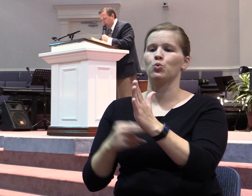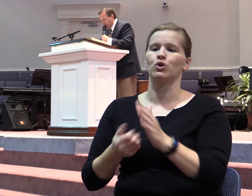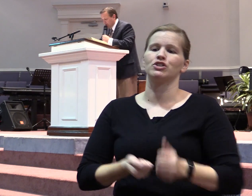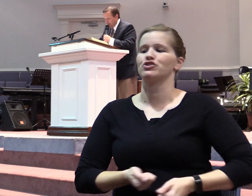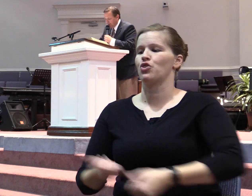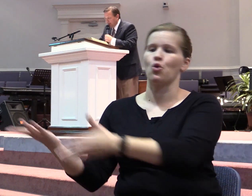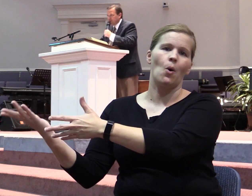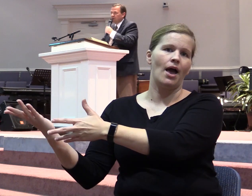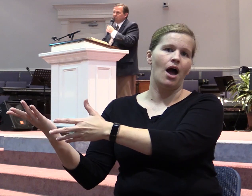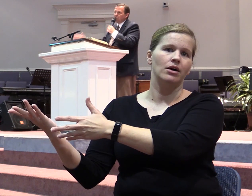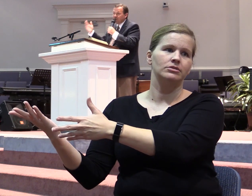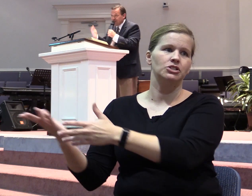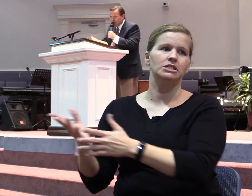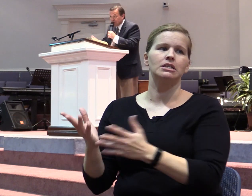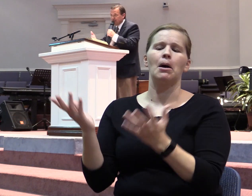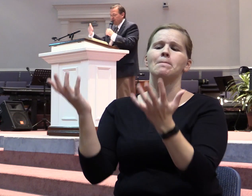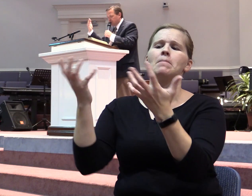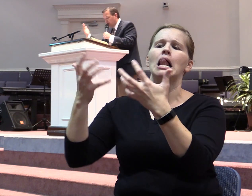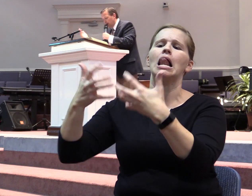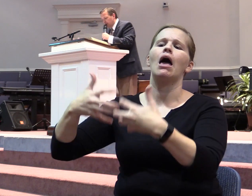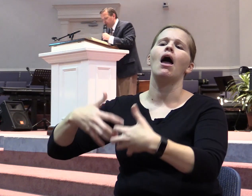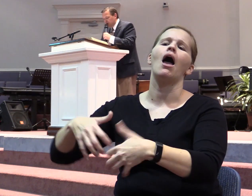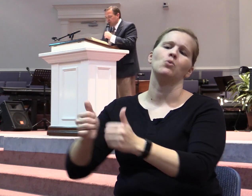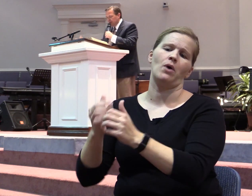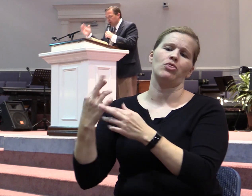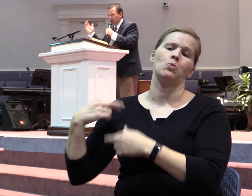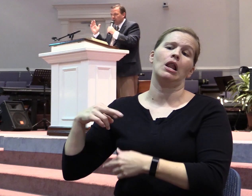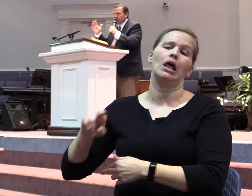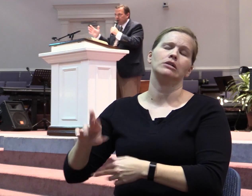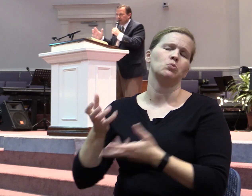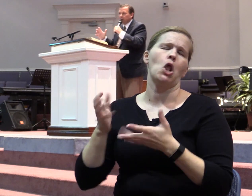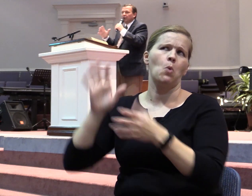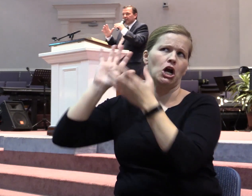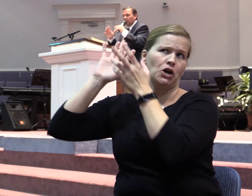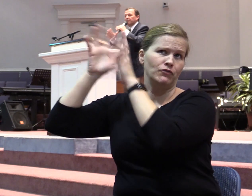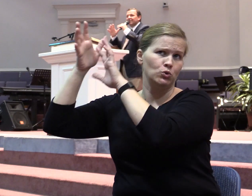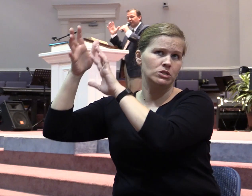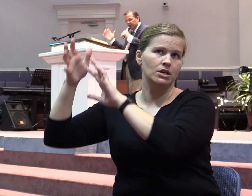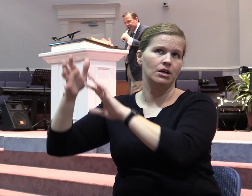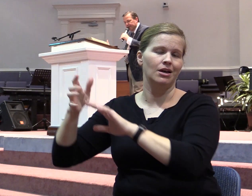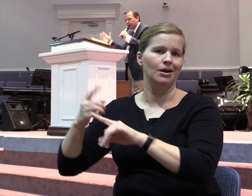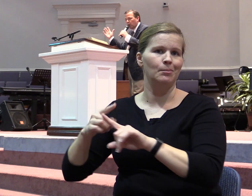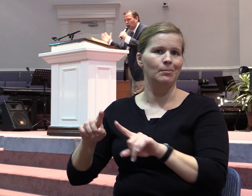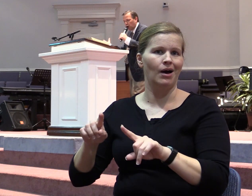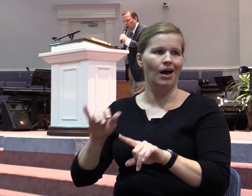religions and beliefs so there's no division and there's no confusion. And if we do that, we're befriending the world.